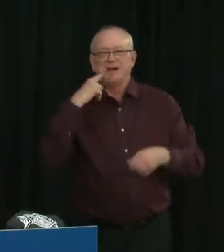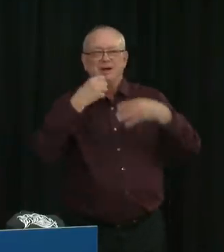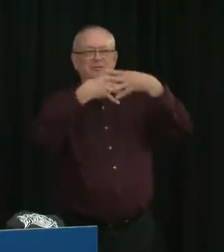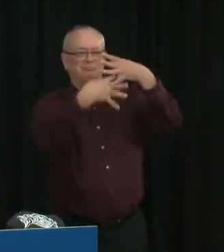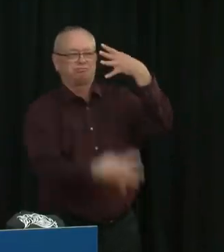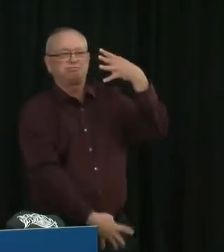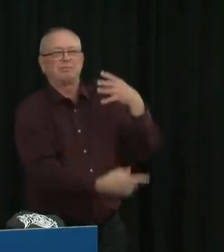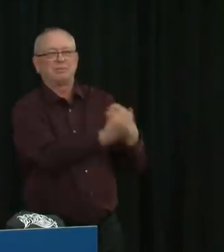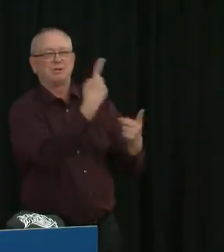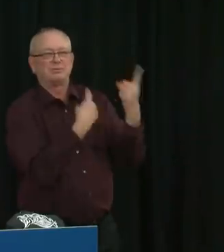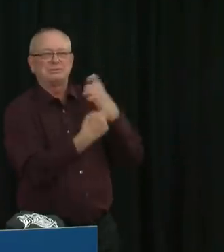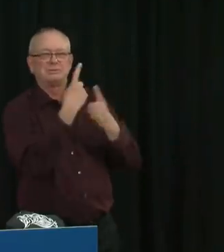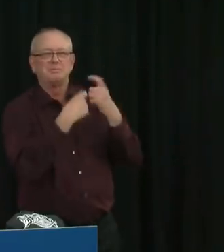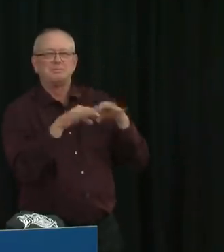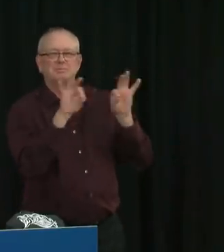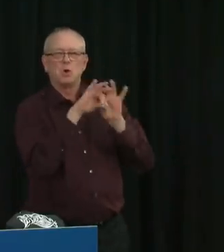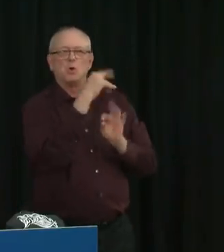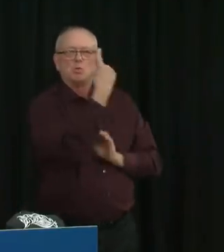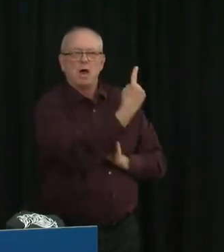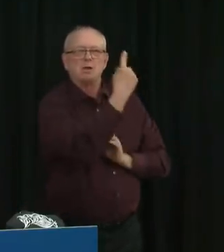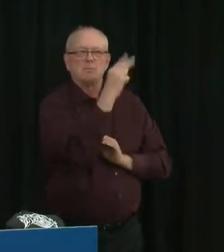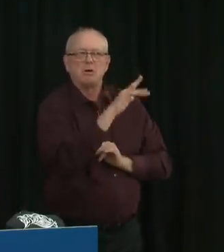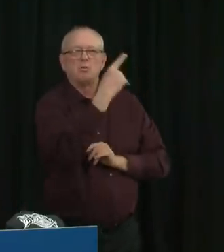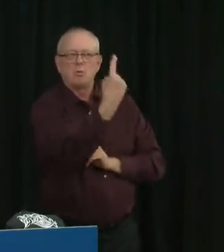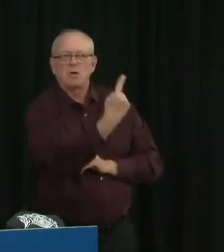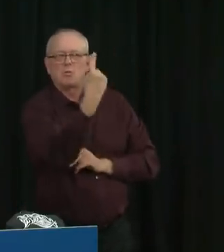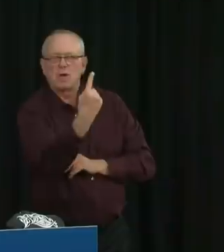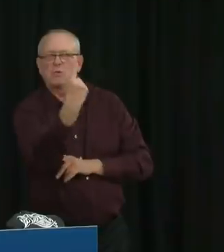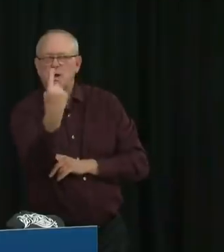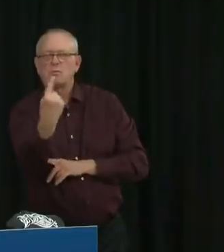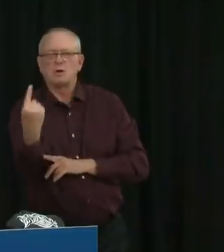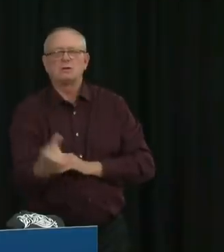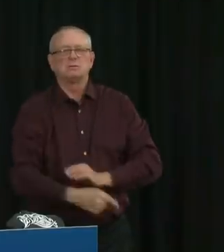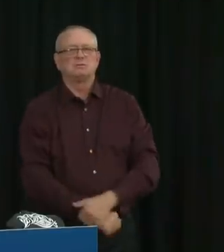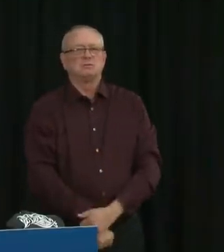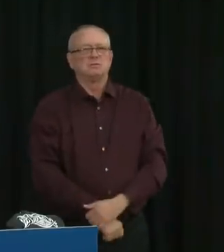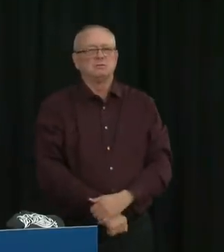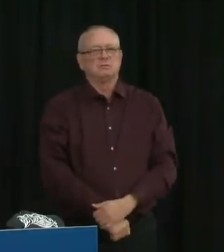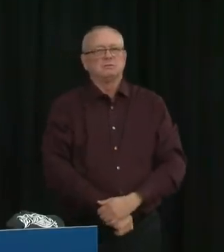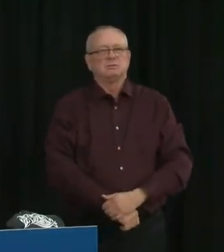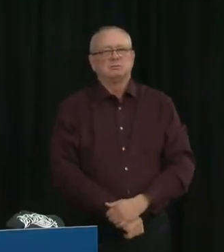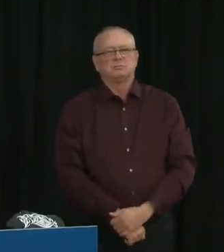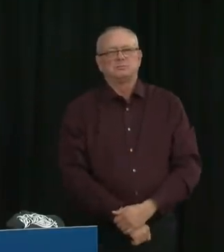question, and we will get through as many as possible. Moderator, could you put through the first caller, please?